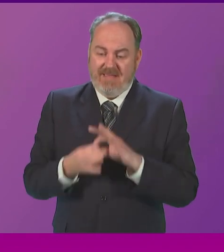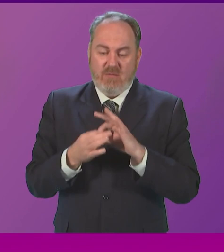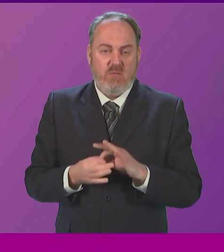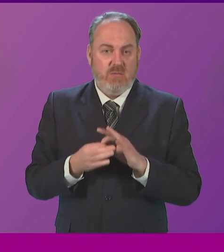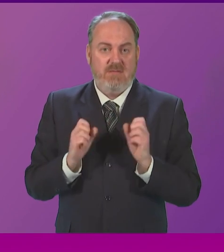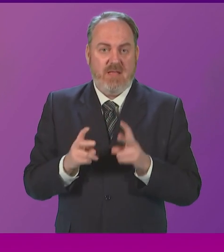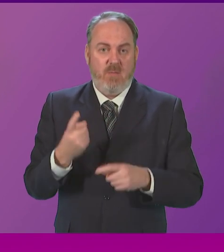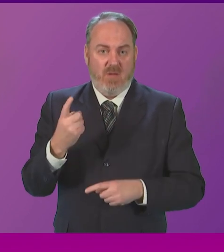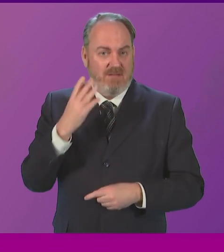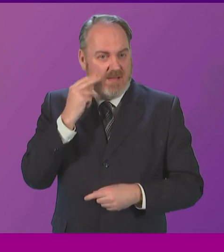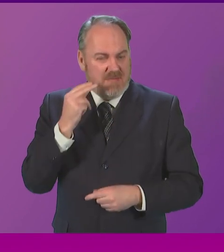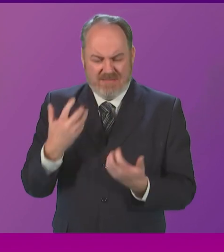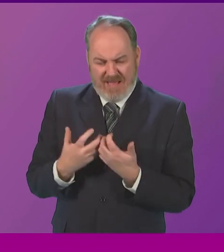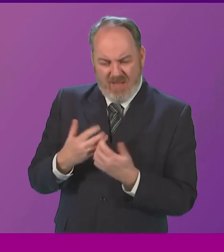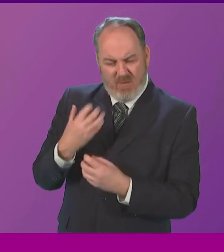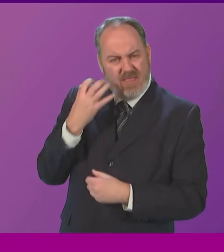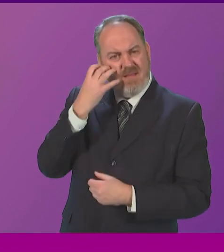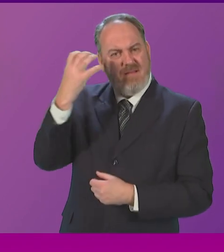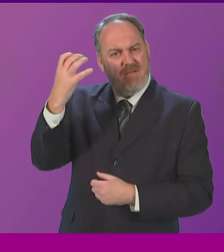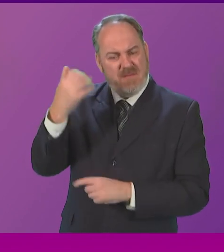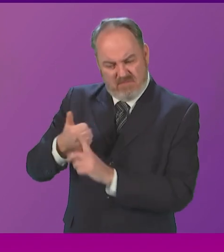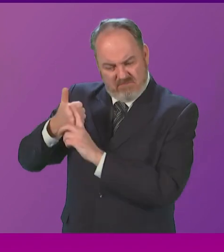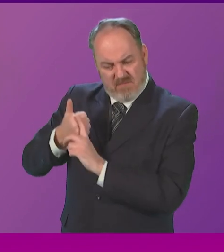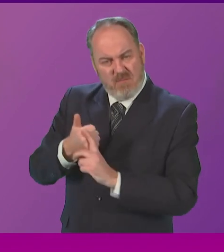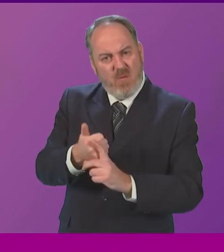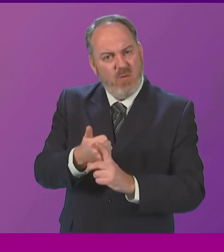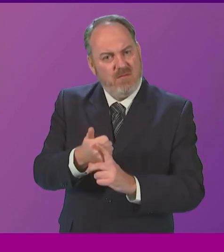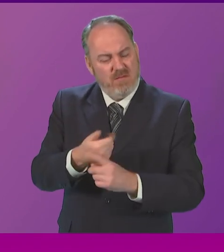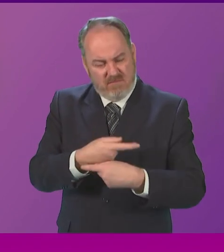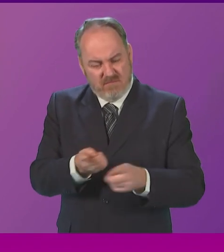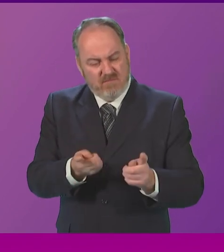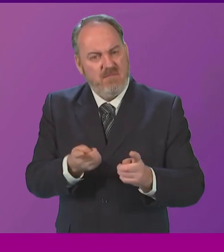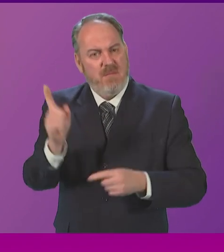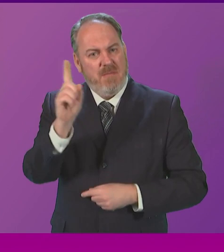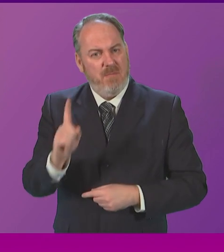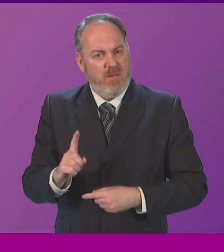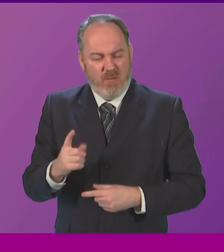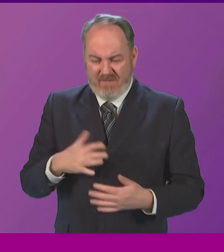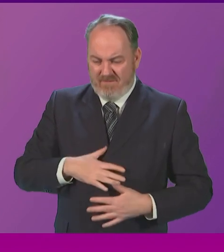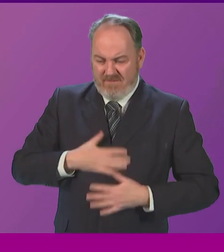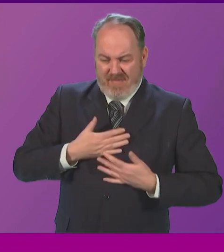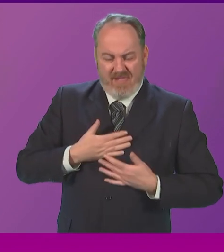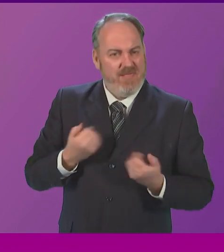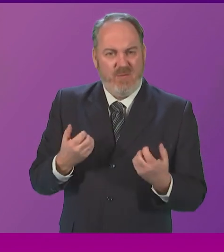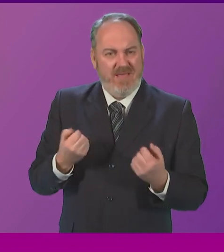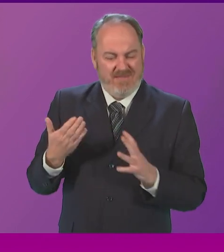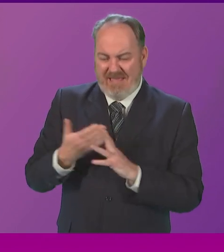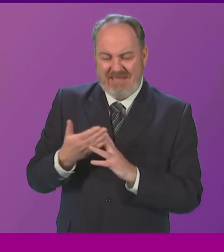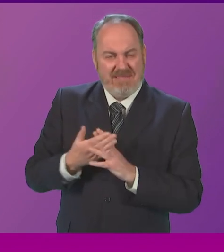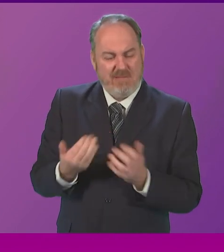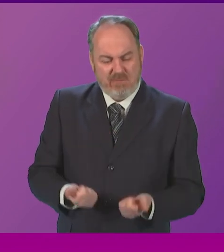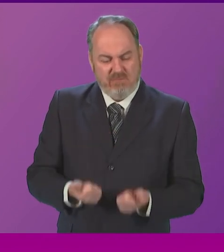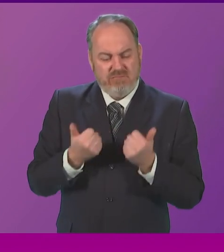what action it will take to tackle the inequalities of access to the hybrid closed loop diabetes